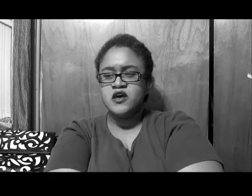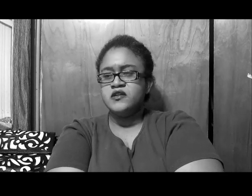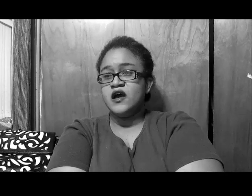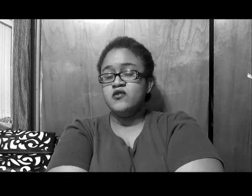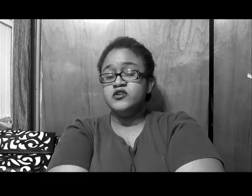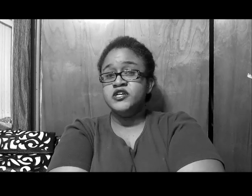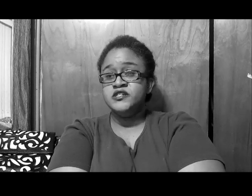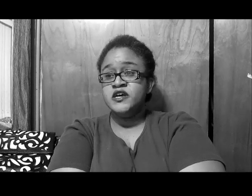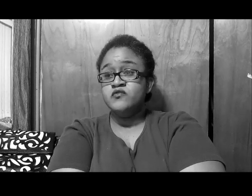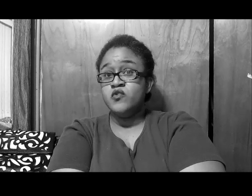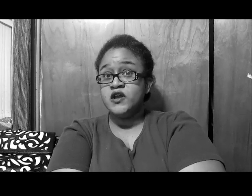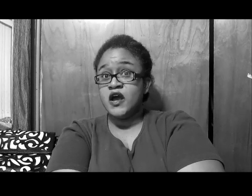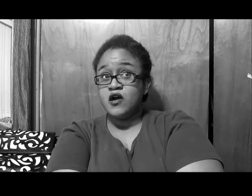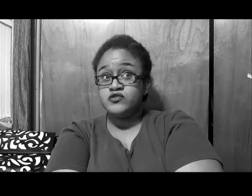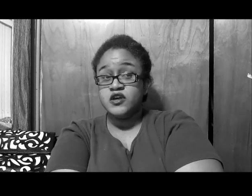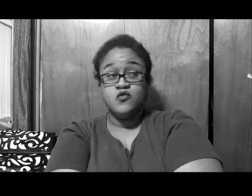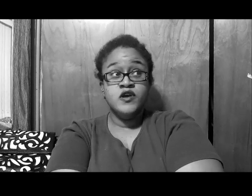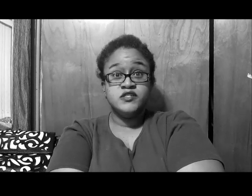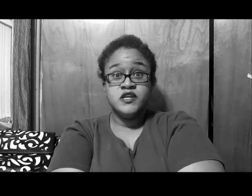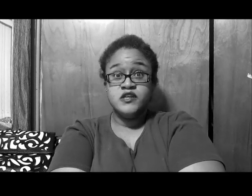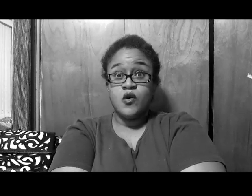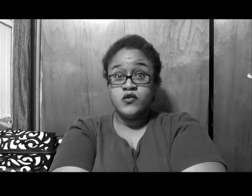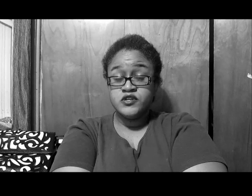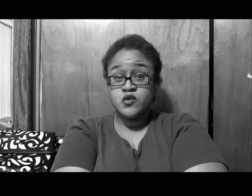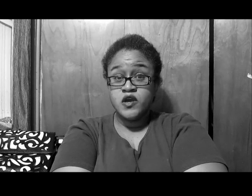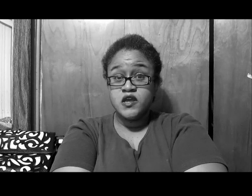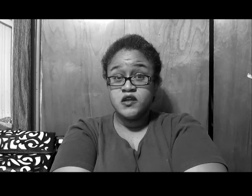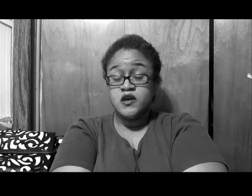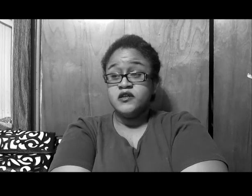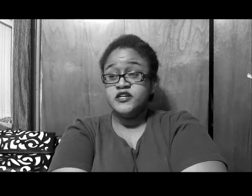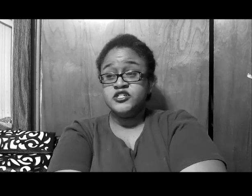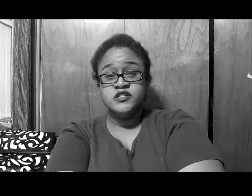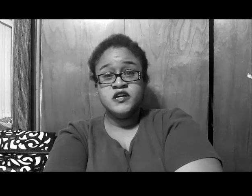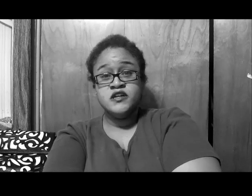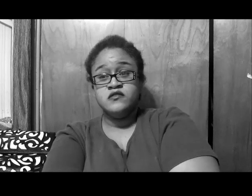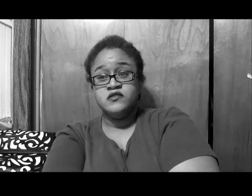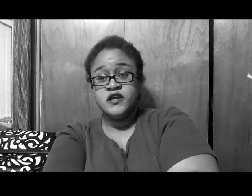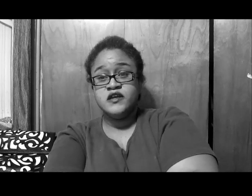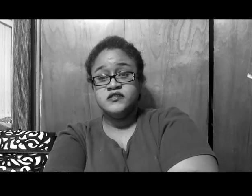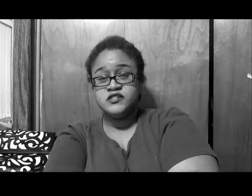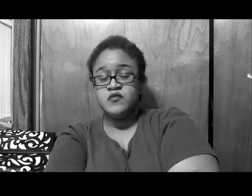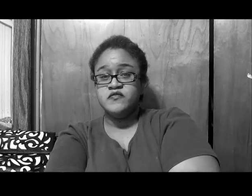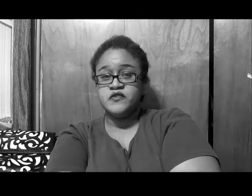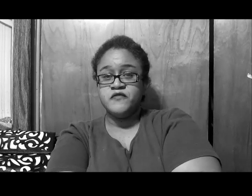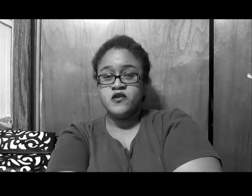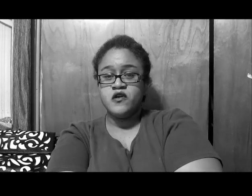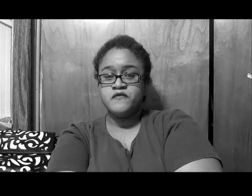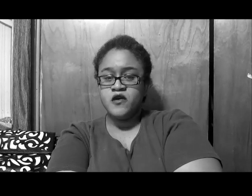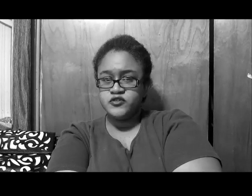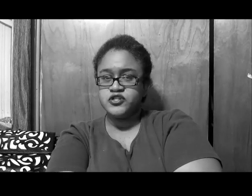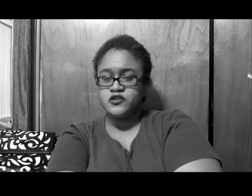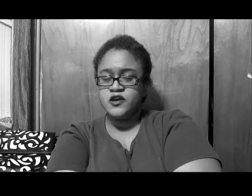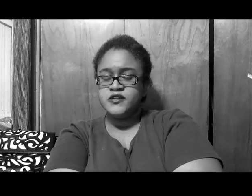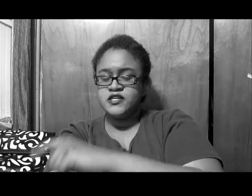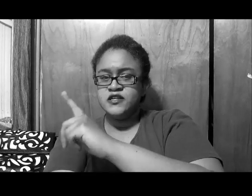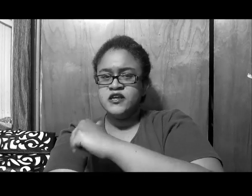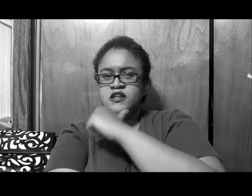now, she did rent out, and we've seen it on the screen, that she did lend some of the furniture to Nene